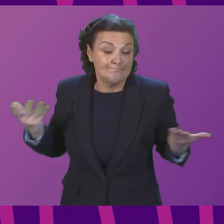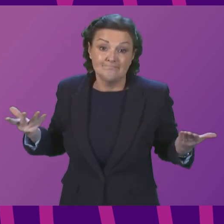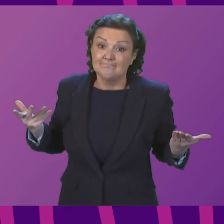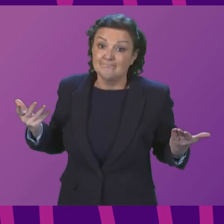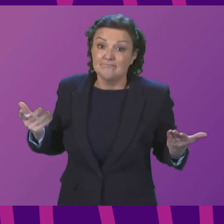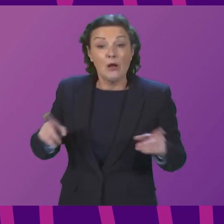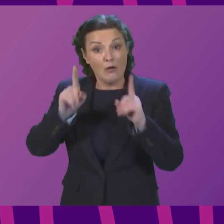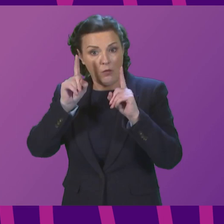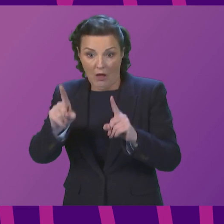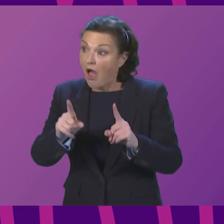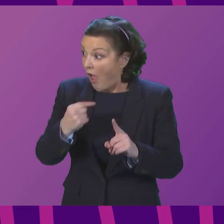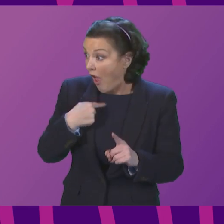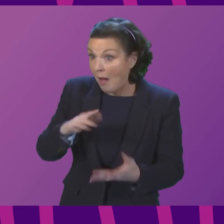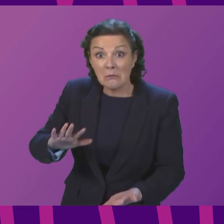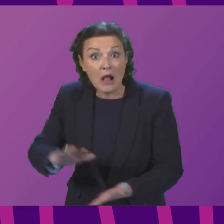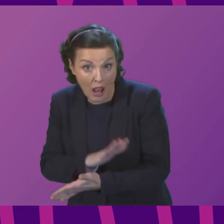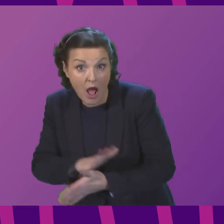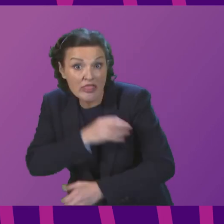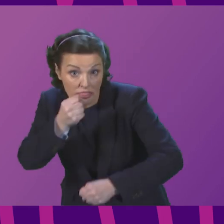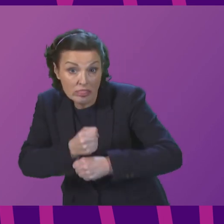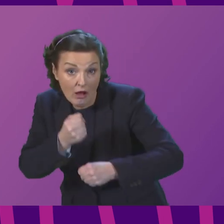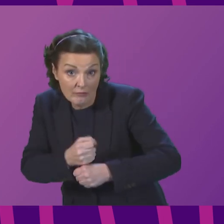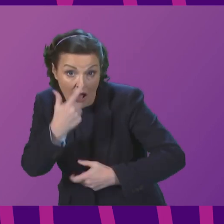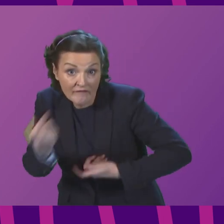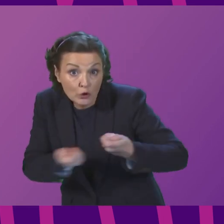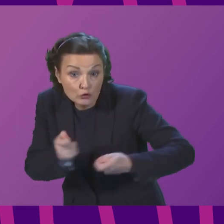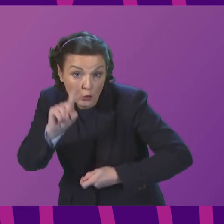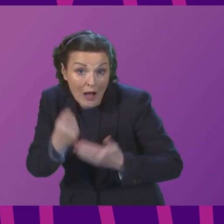Well, I'm glad the government have control over what's written in the press.